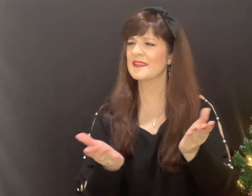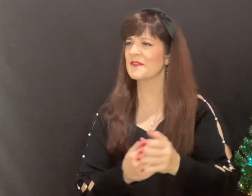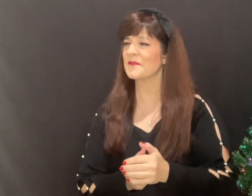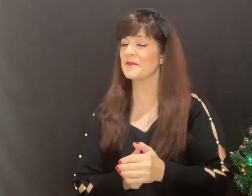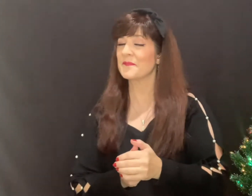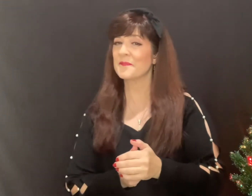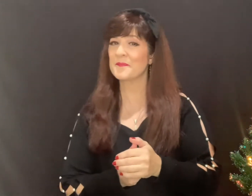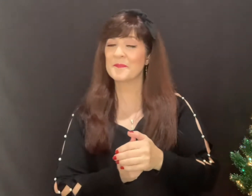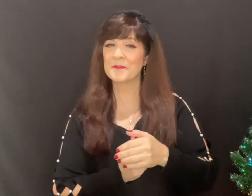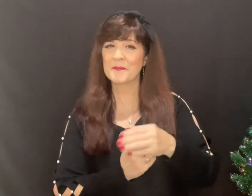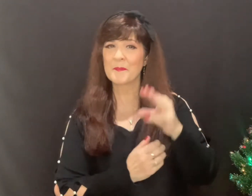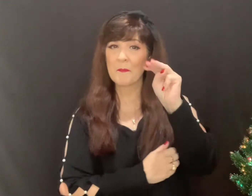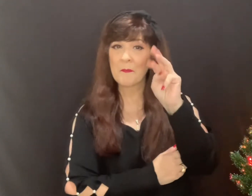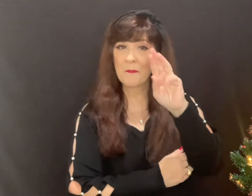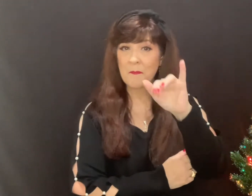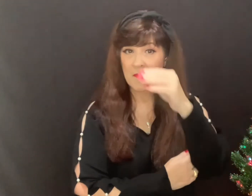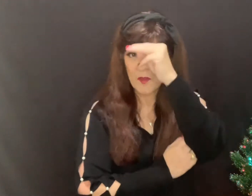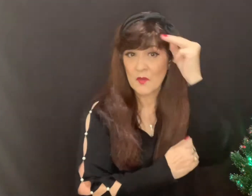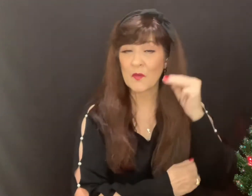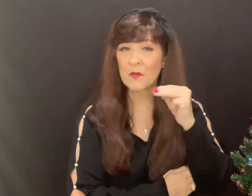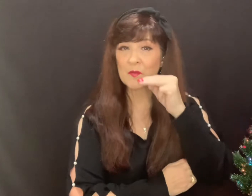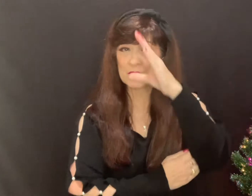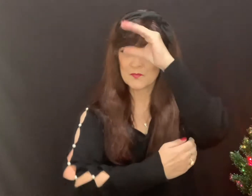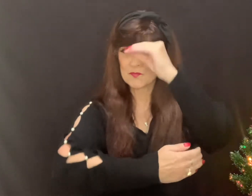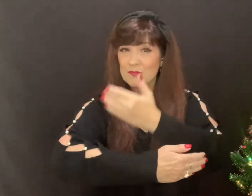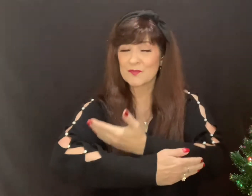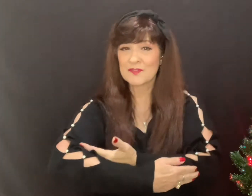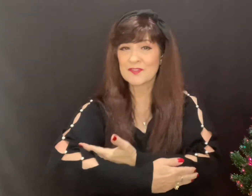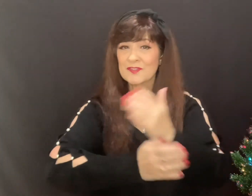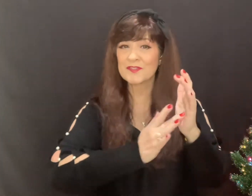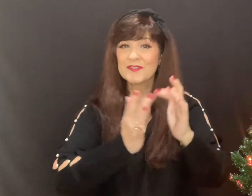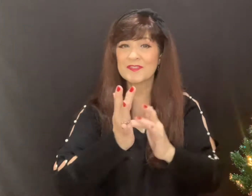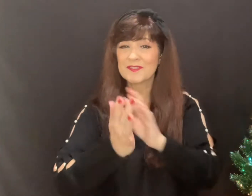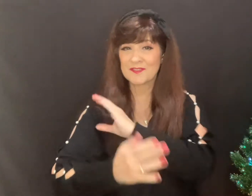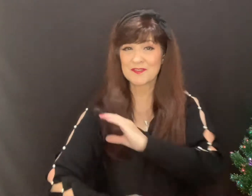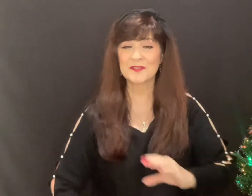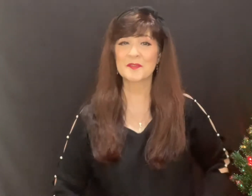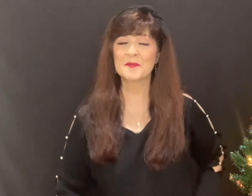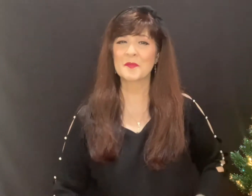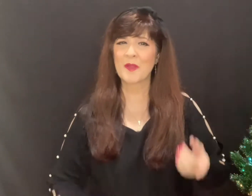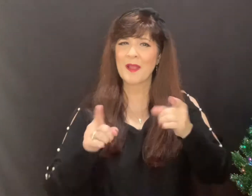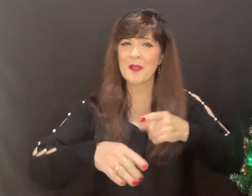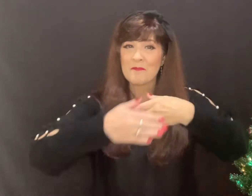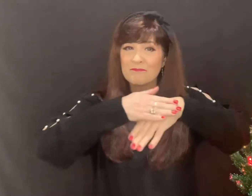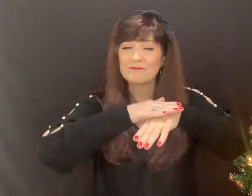Mary's boy child of Jesus Christ was born on Christmas